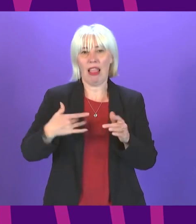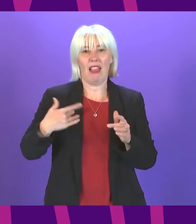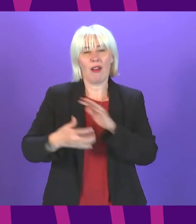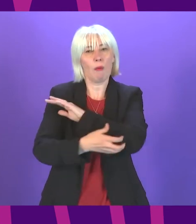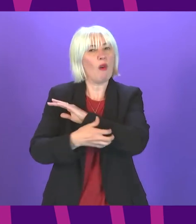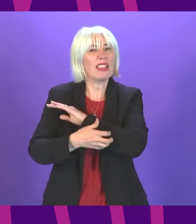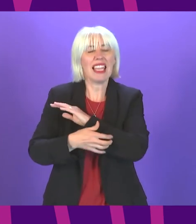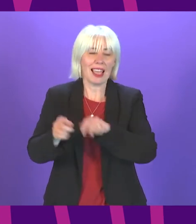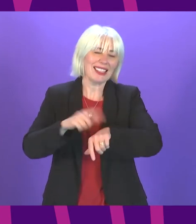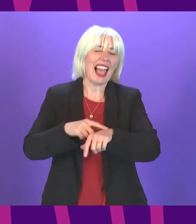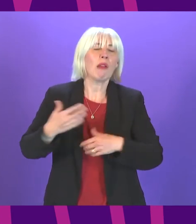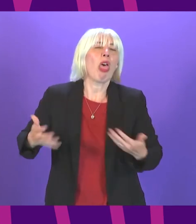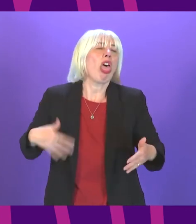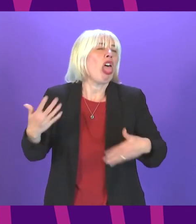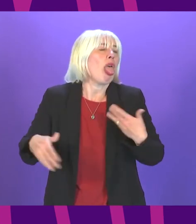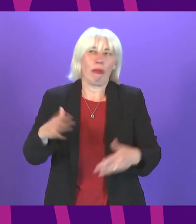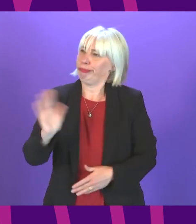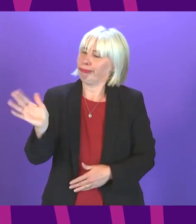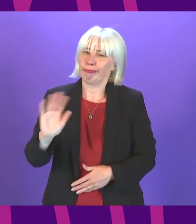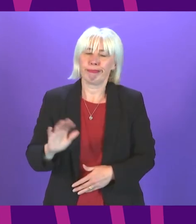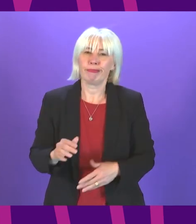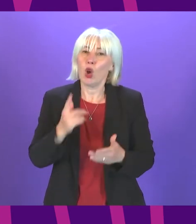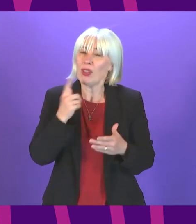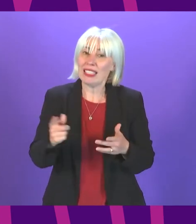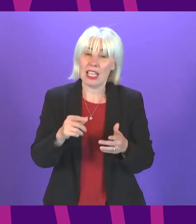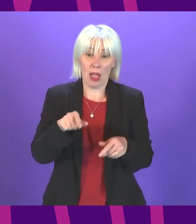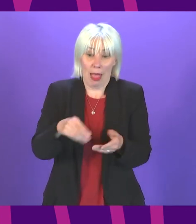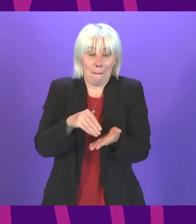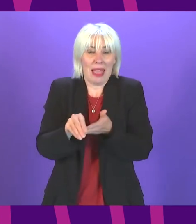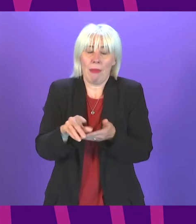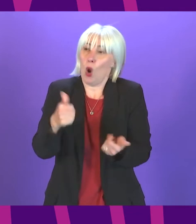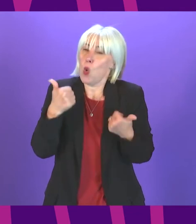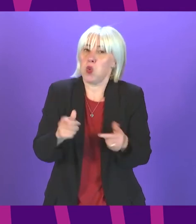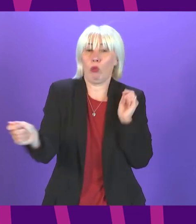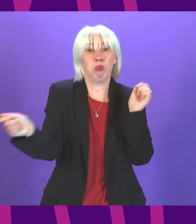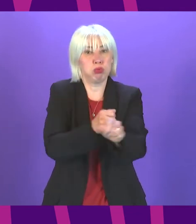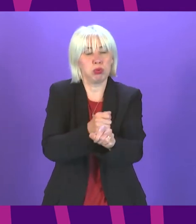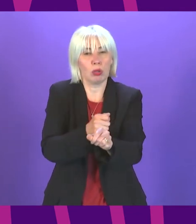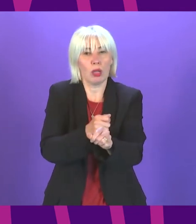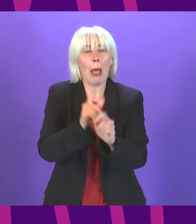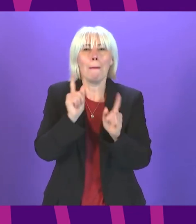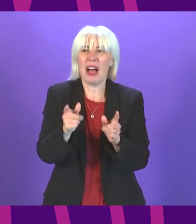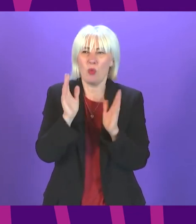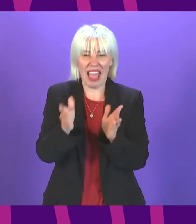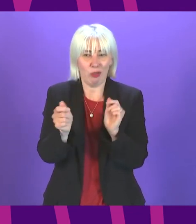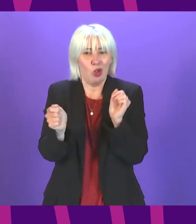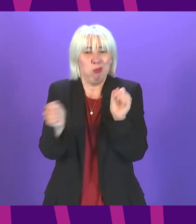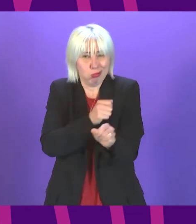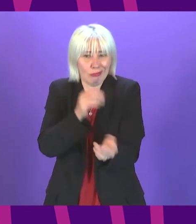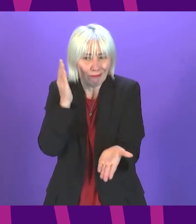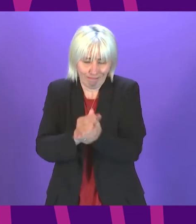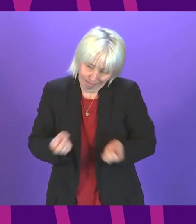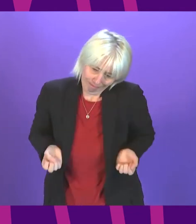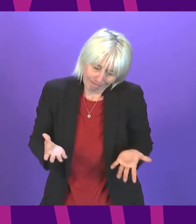waste in 2019 the SNP announced the payment as a game changer but it is only a game changer if the game is changed and action